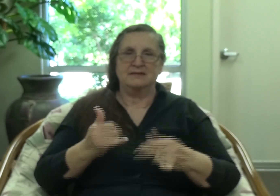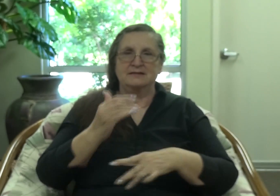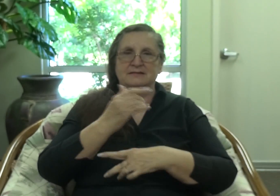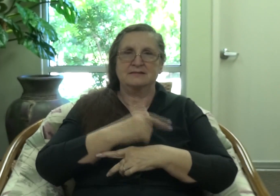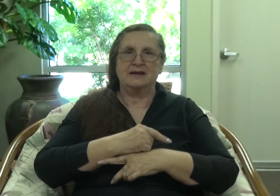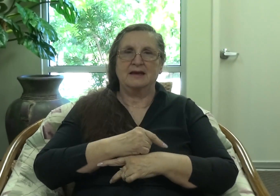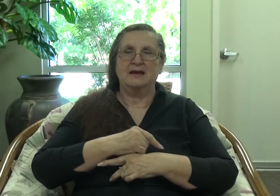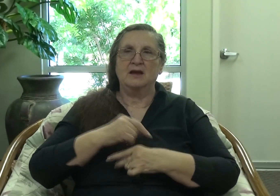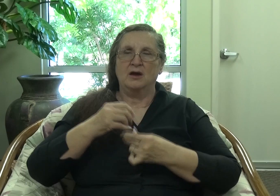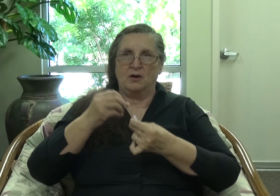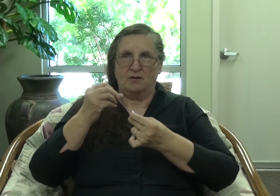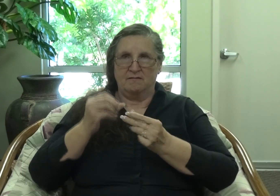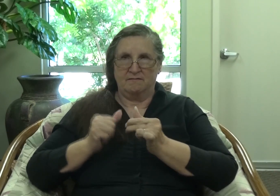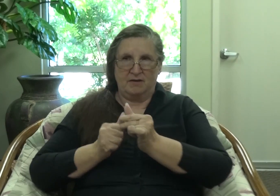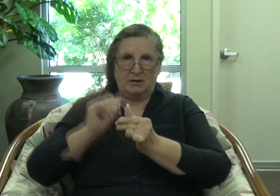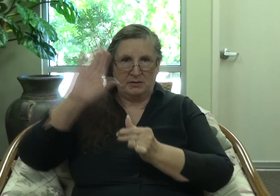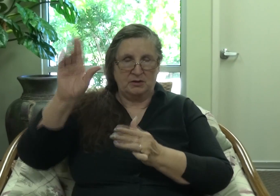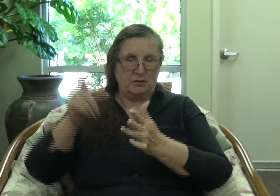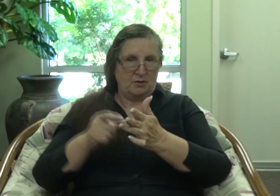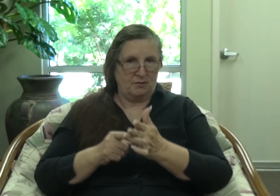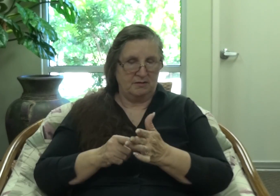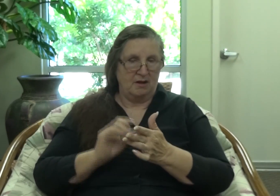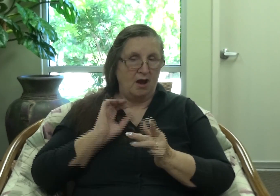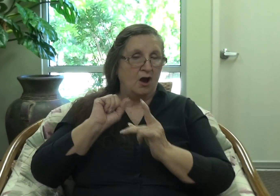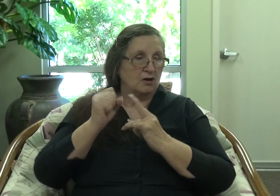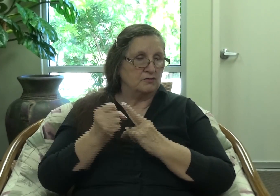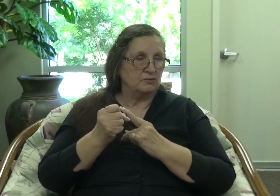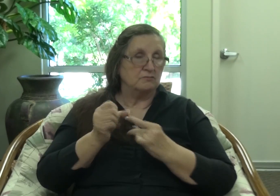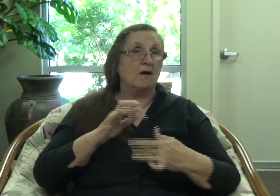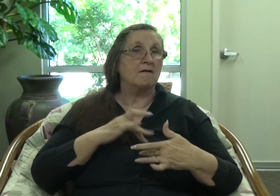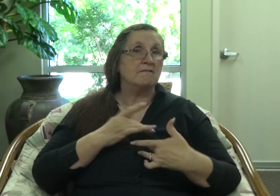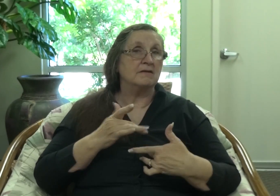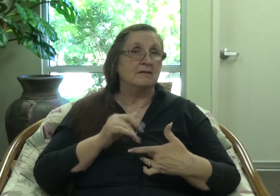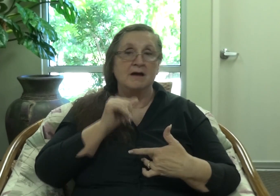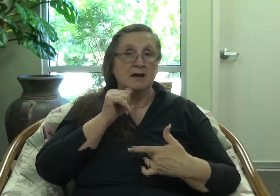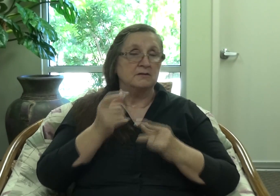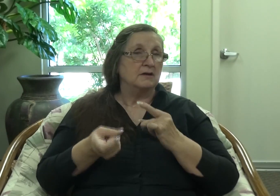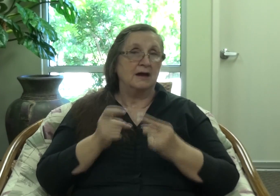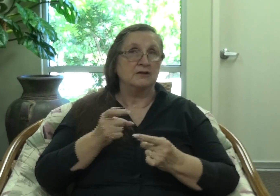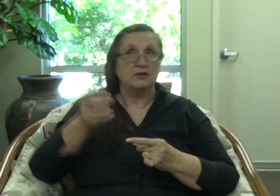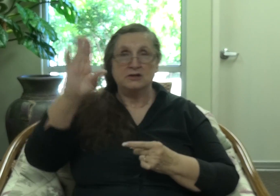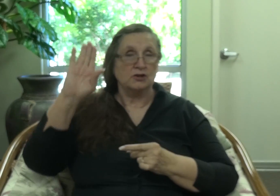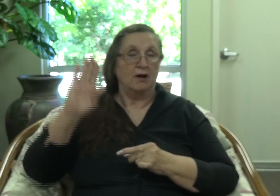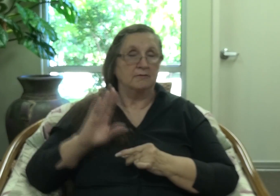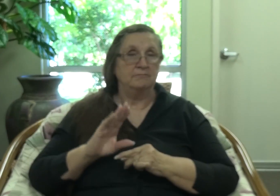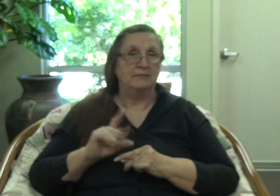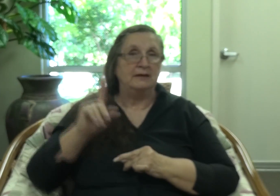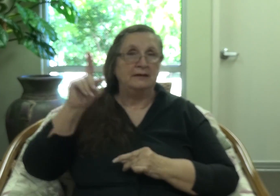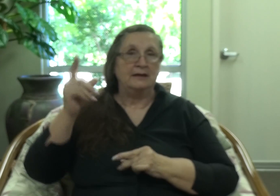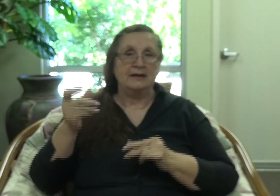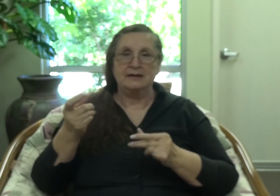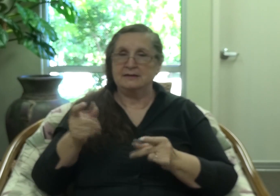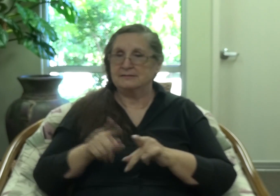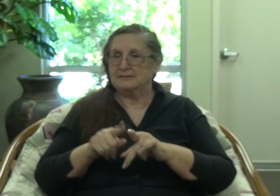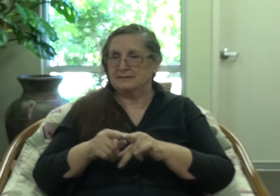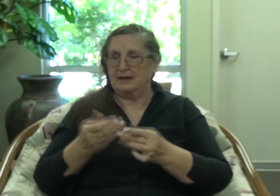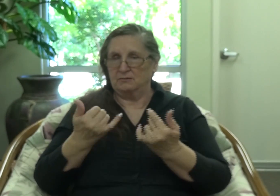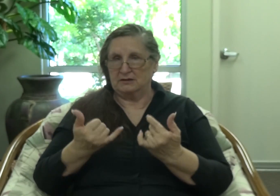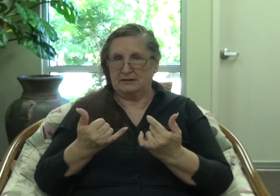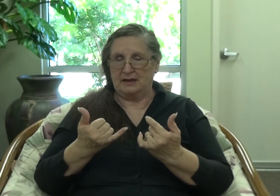ordinances. So, our circumstances or our feelings have not changed God. He is the same God today as he was